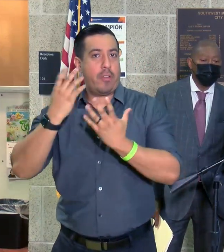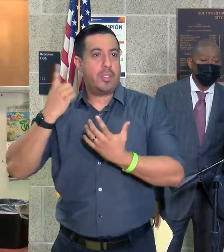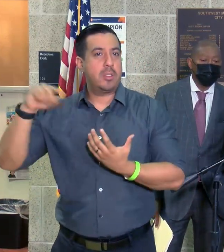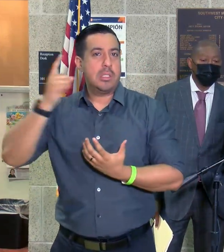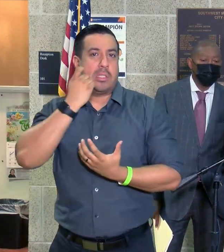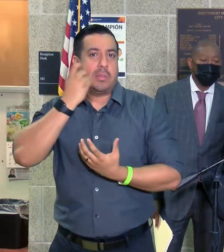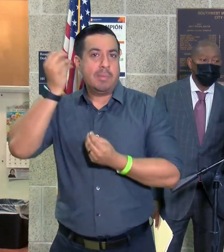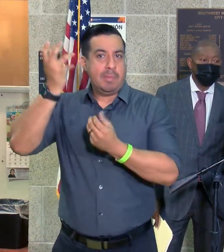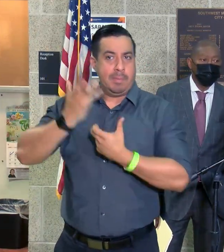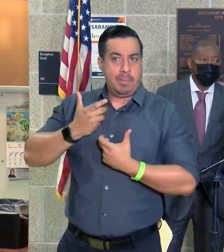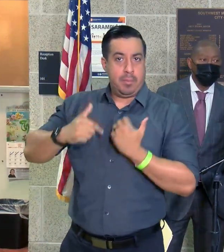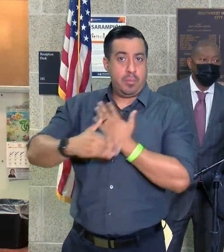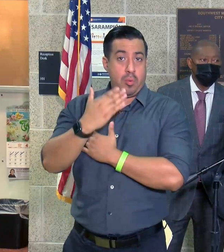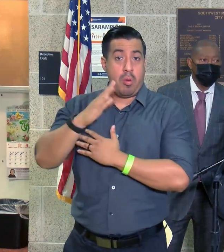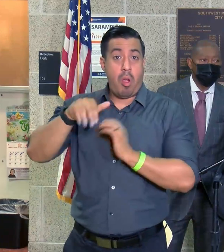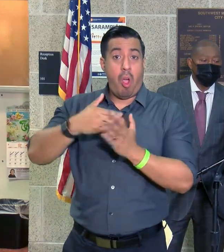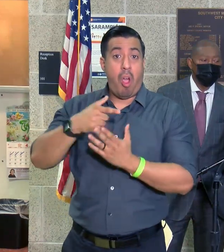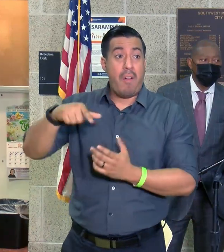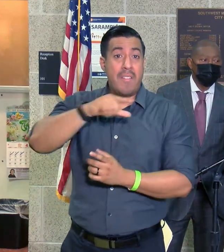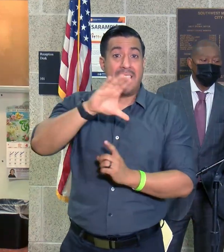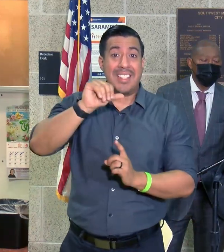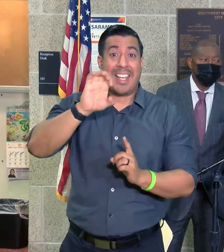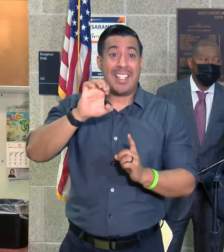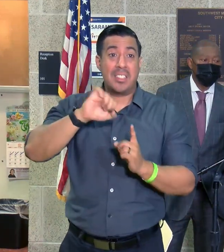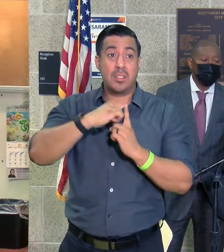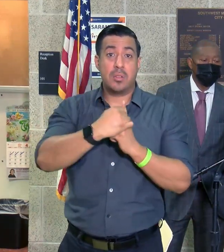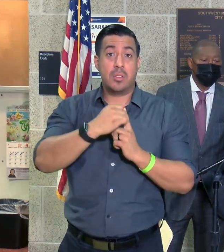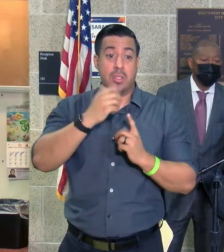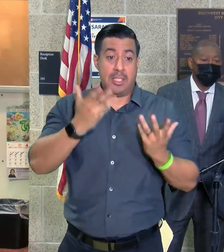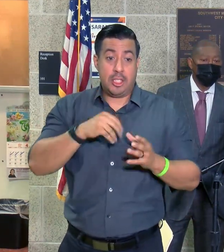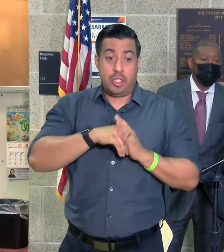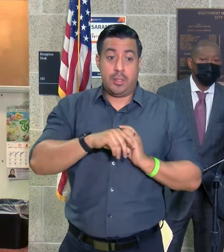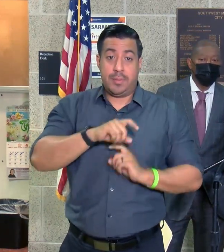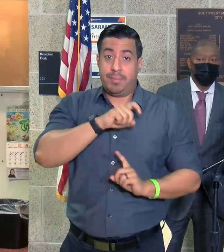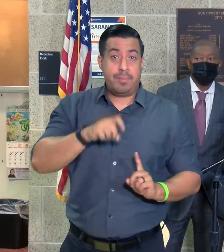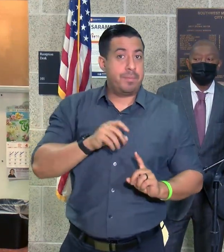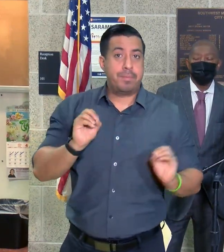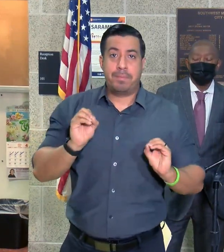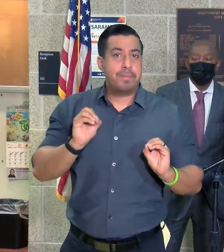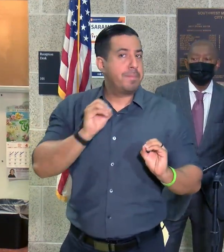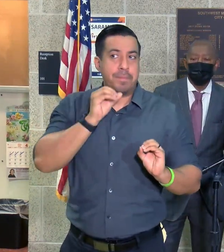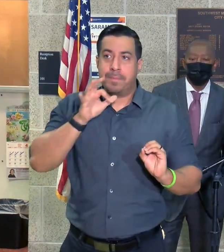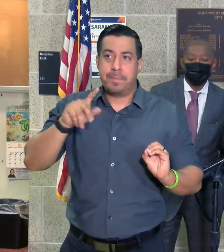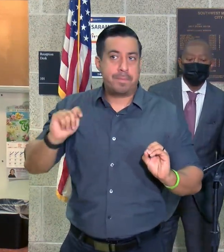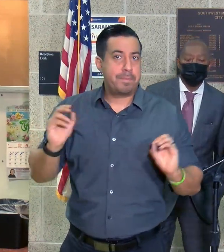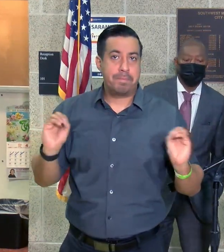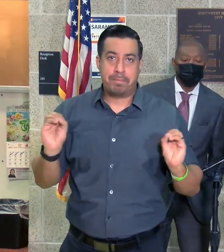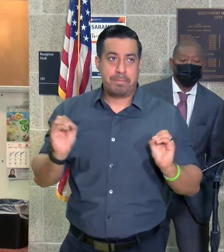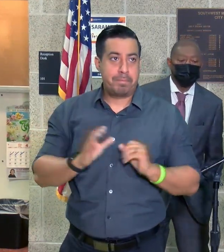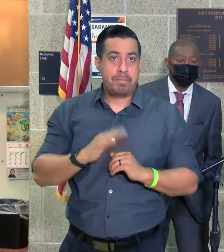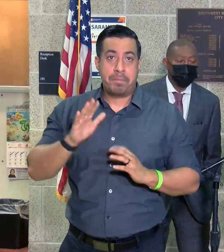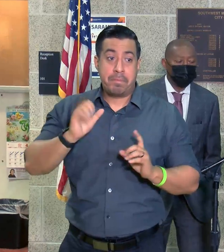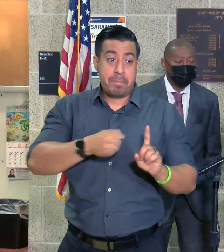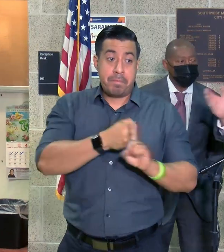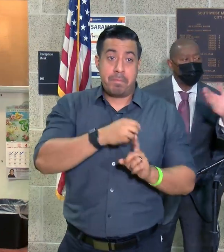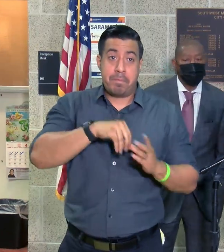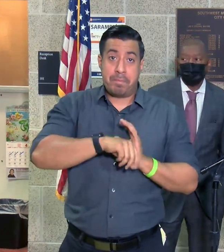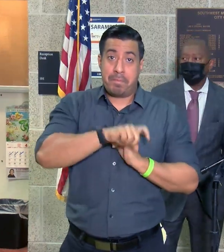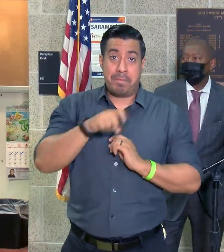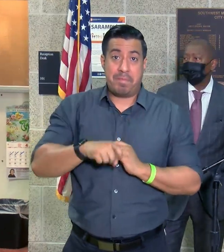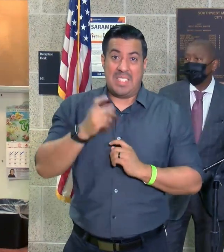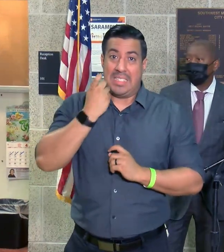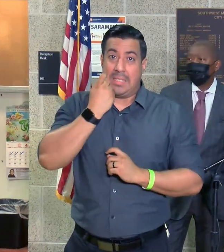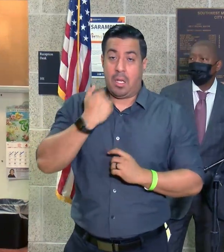this morning that none of these cases that we know of are in Texas. So apparently none of them have happened to any Texas. I just got that